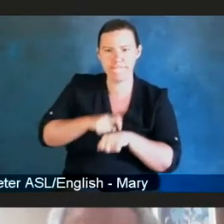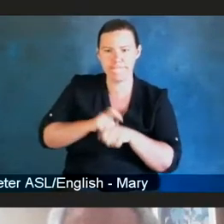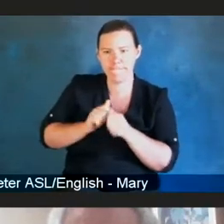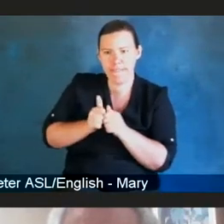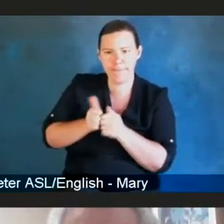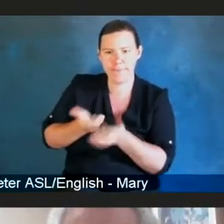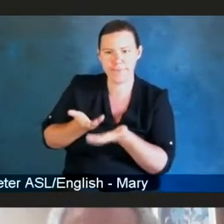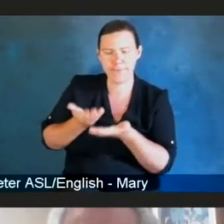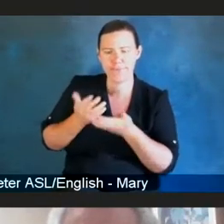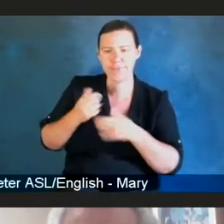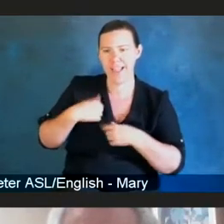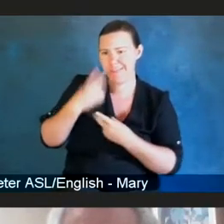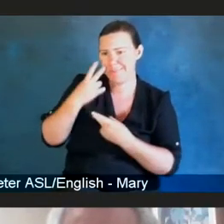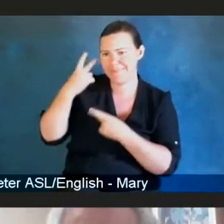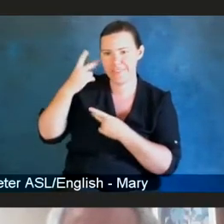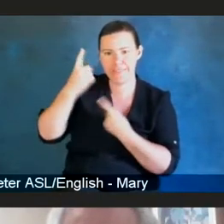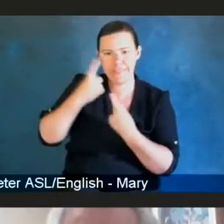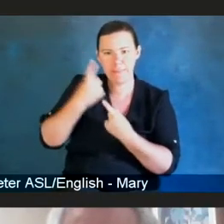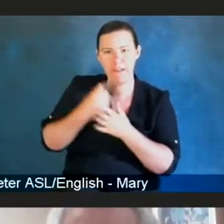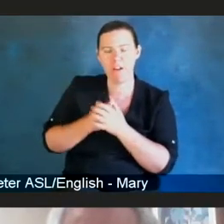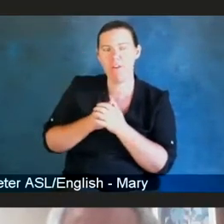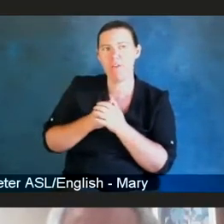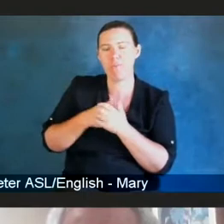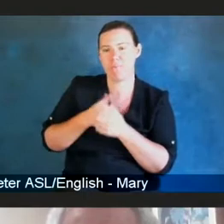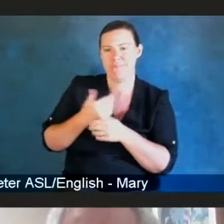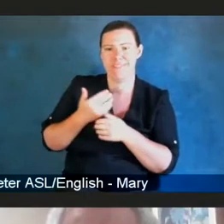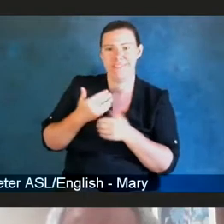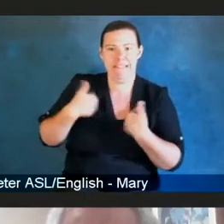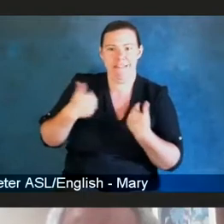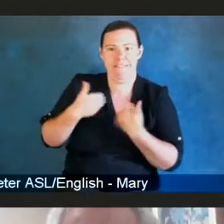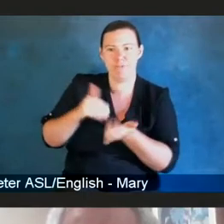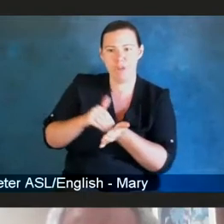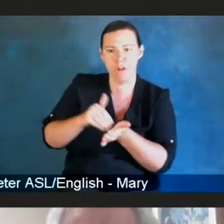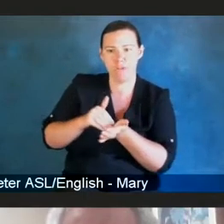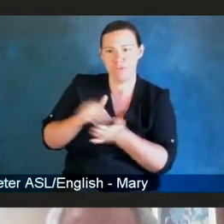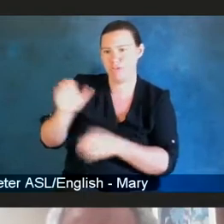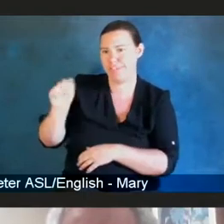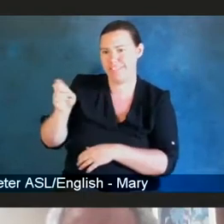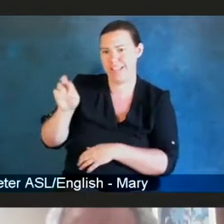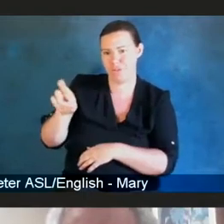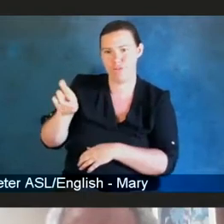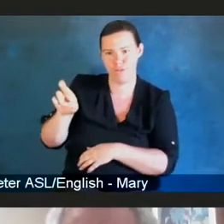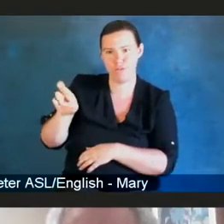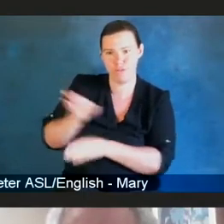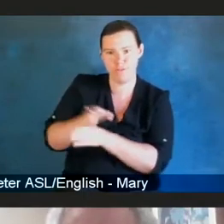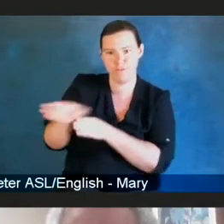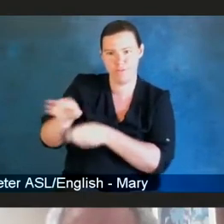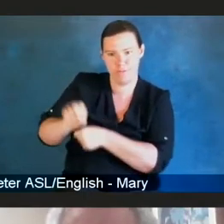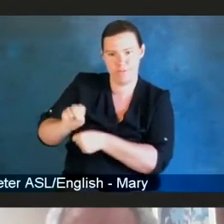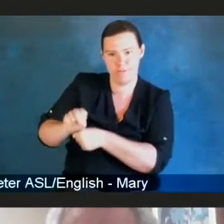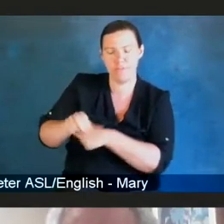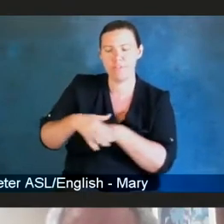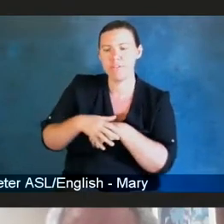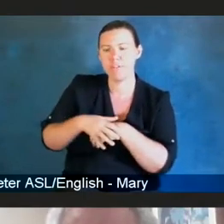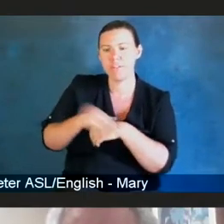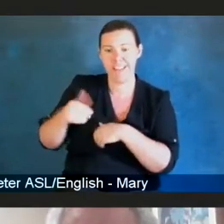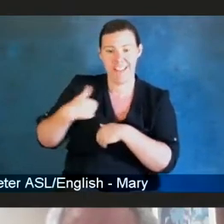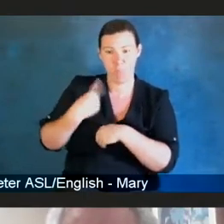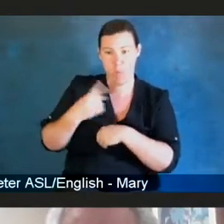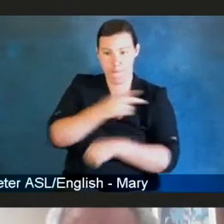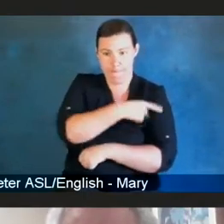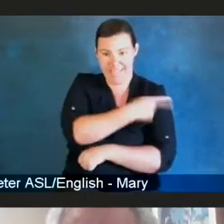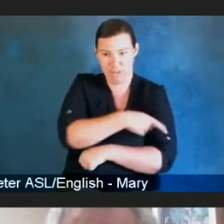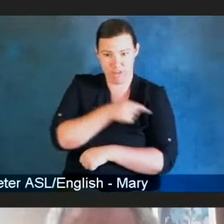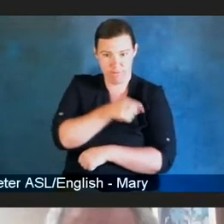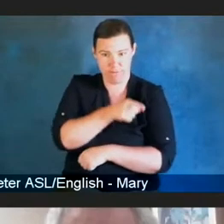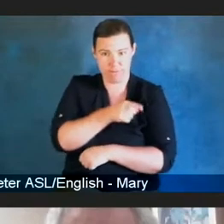Hospital. I was a cancer doctor. And I remember I had a patient in the intensive care unit who had lung cancer. And next to the patient in the intensive care unit